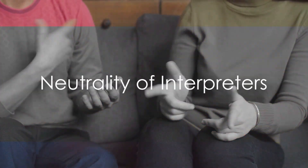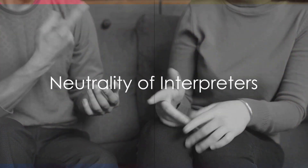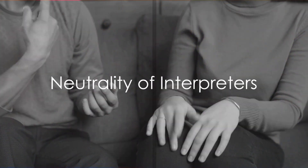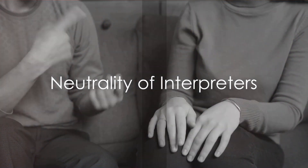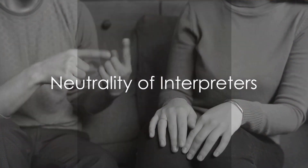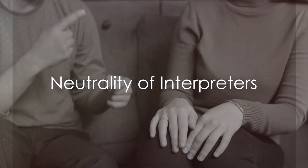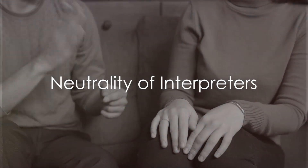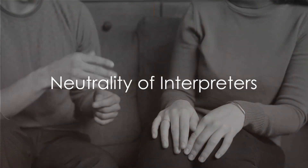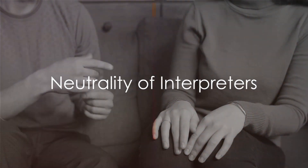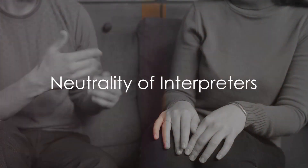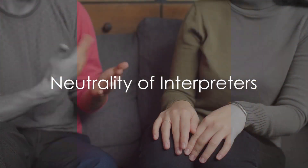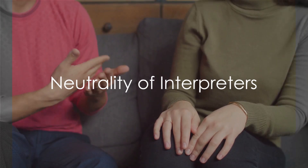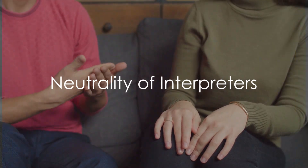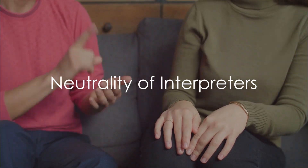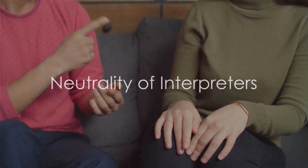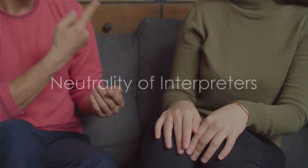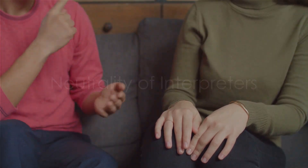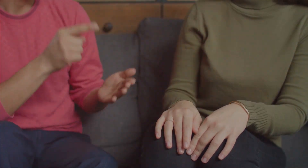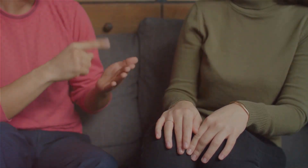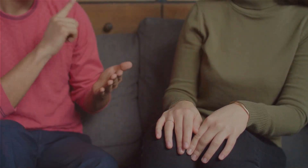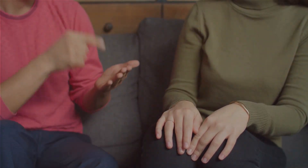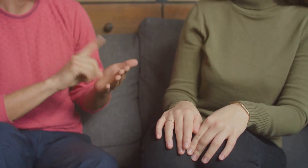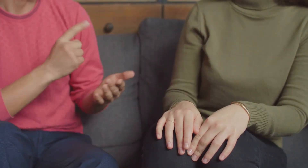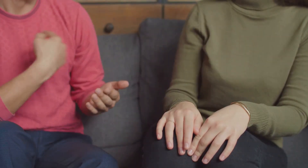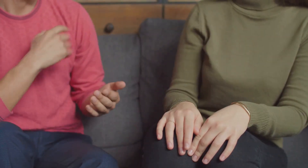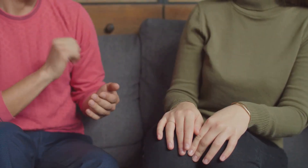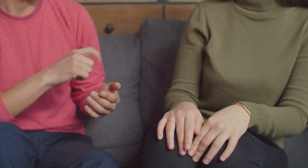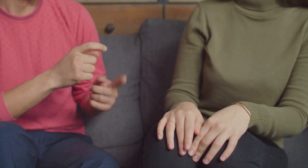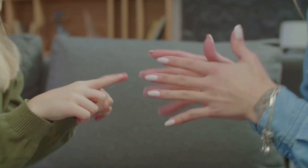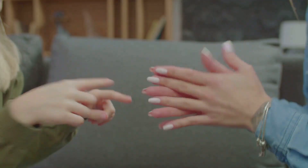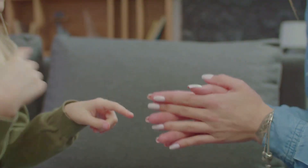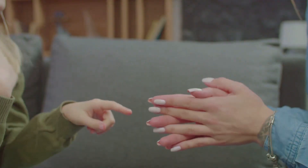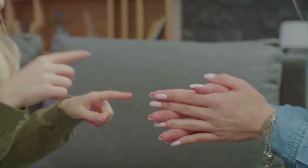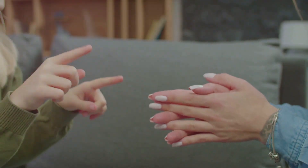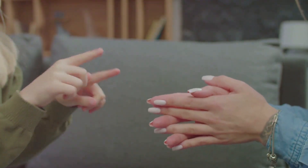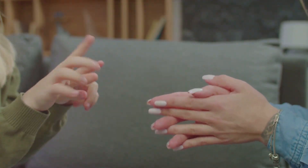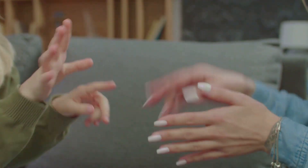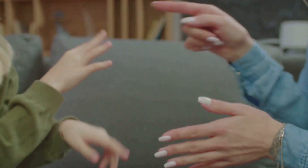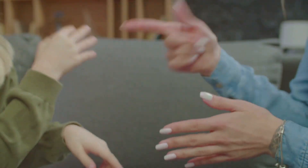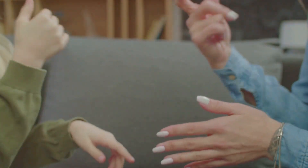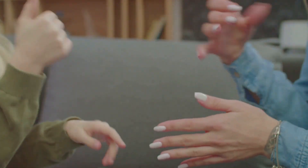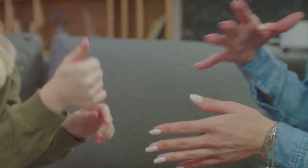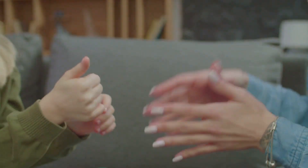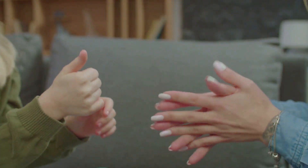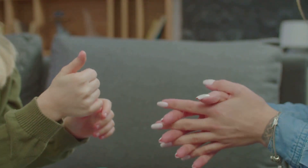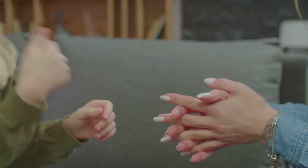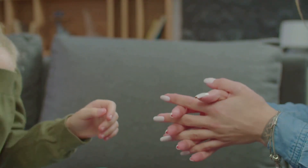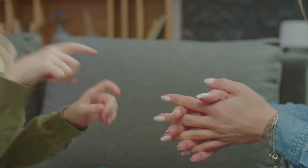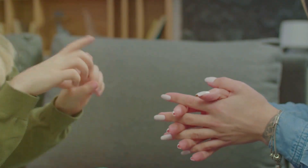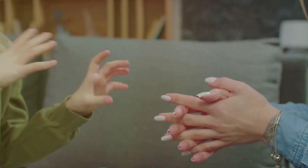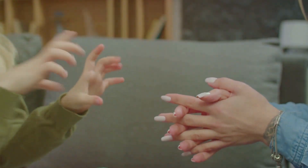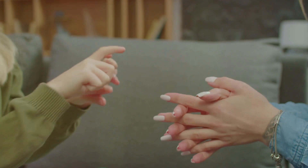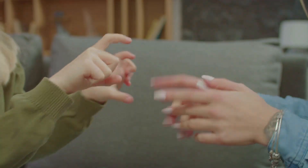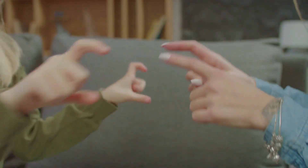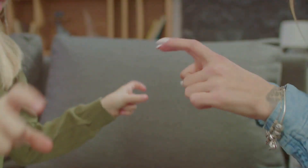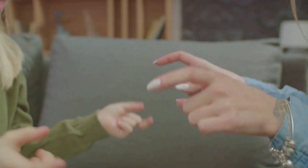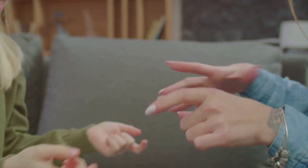language interpreters must remain neutral at all times? This is crucial because their role is to facilitate communication,